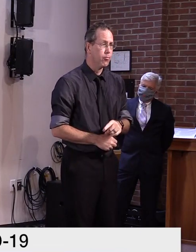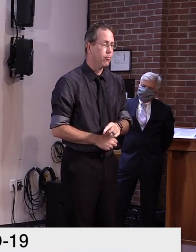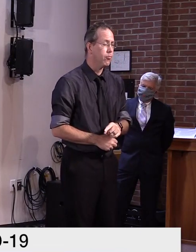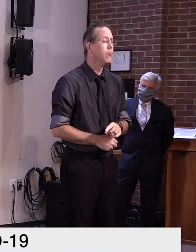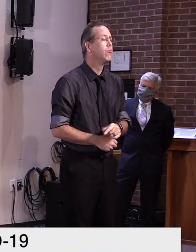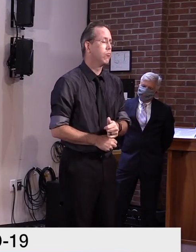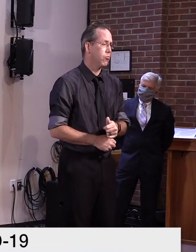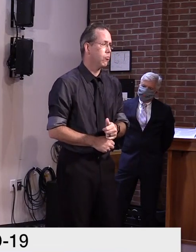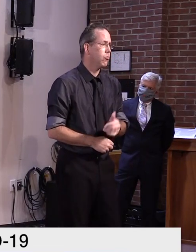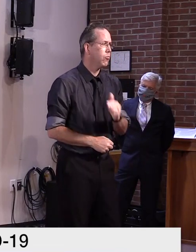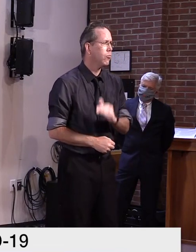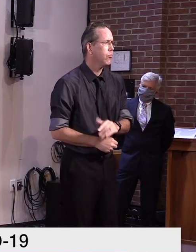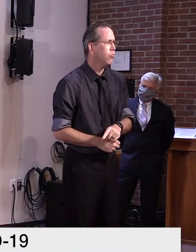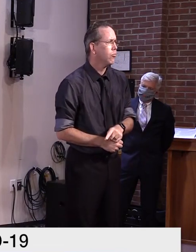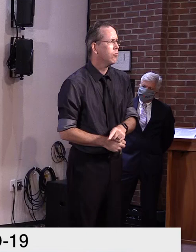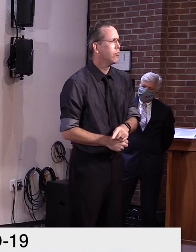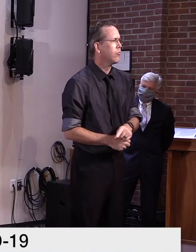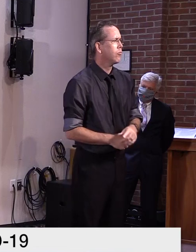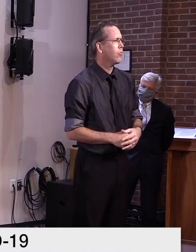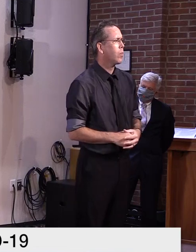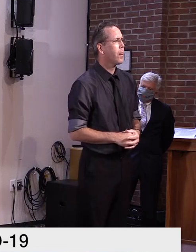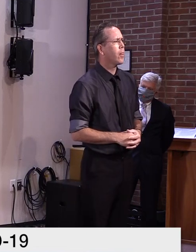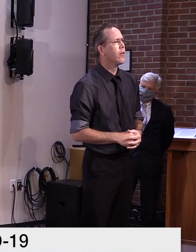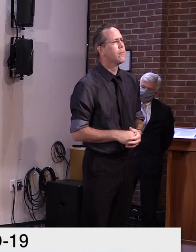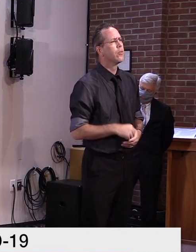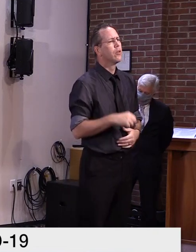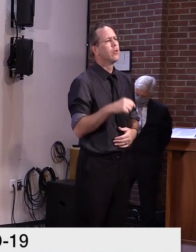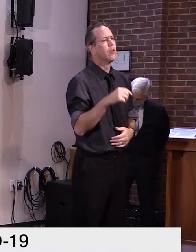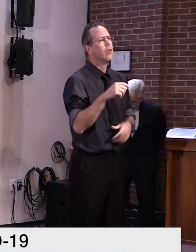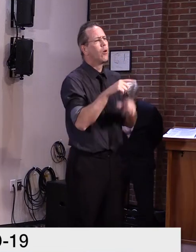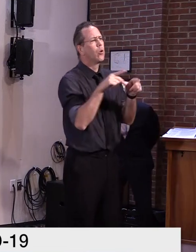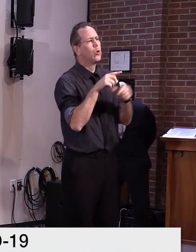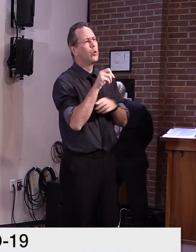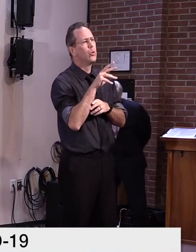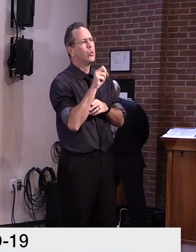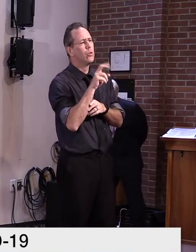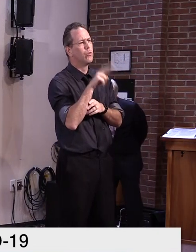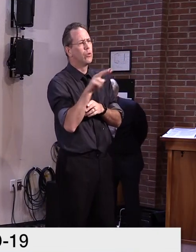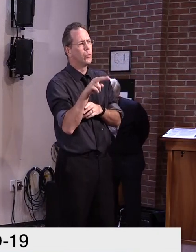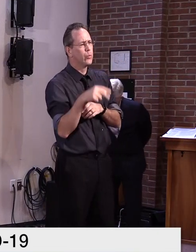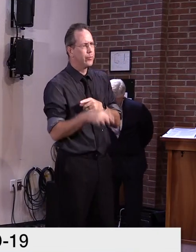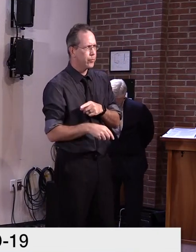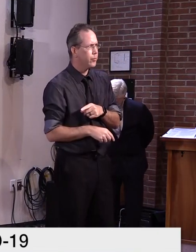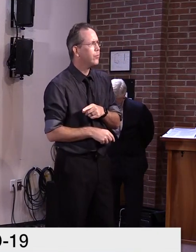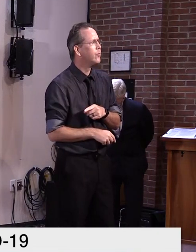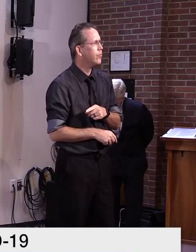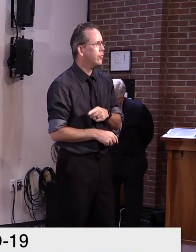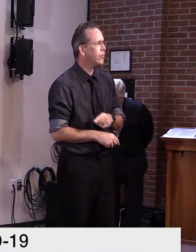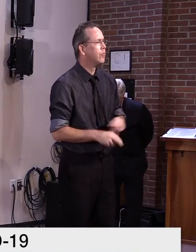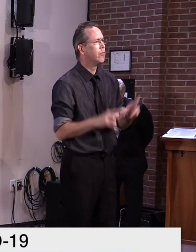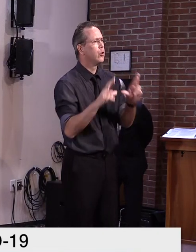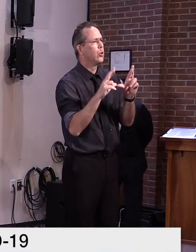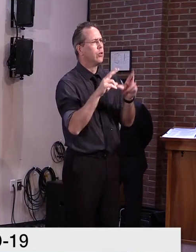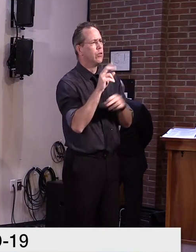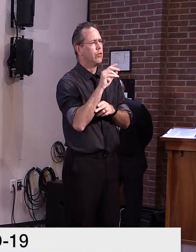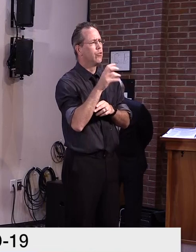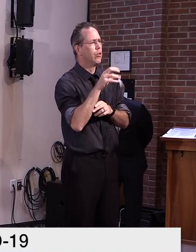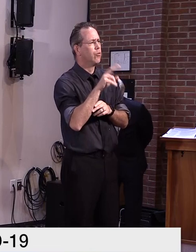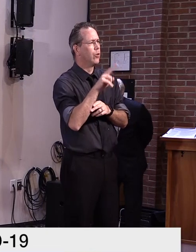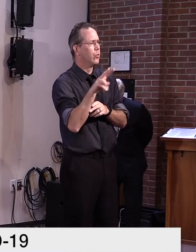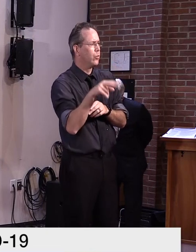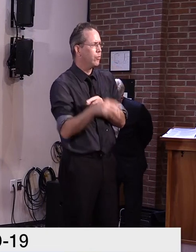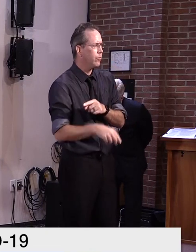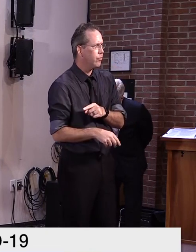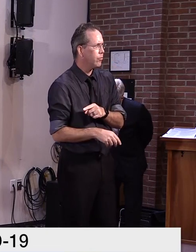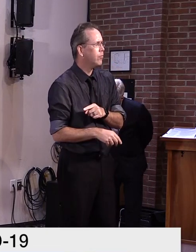Sir Levine, I know you touched on this briefly, but I'm wondering how exactly you'll determine, um, when it's safe or appropriate to bring